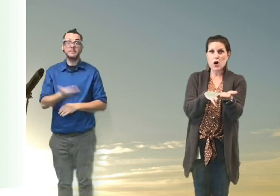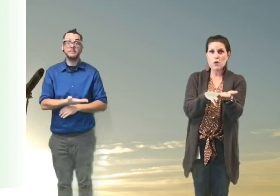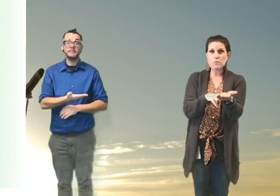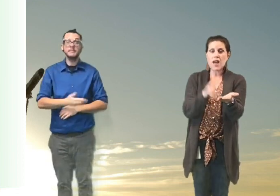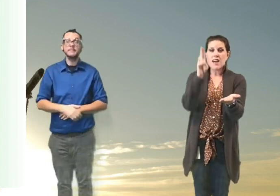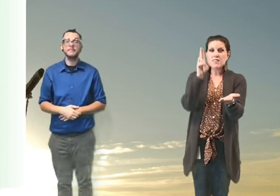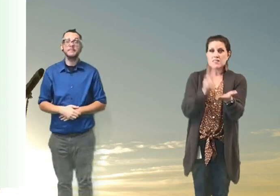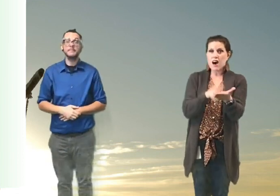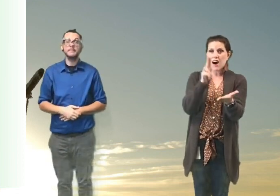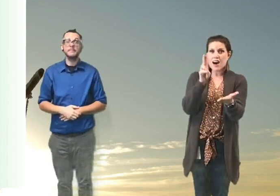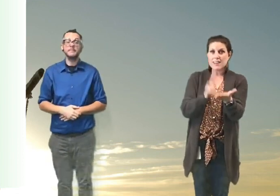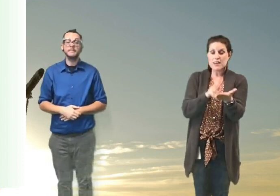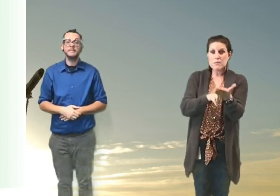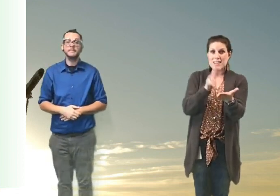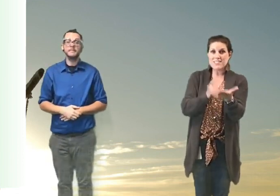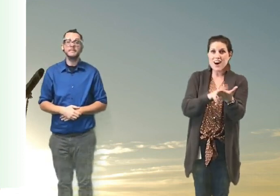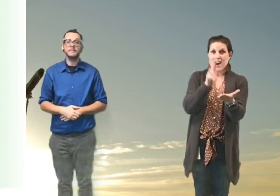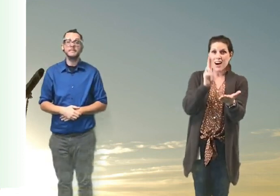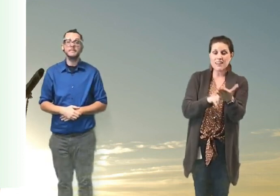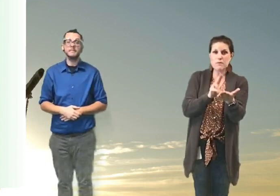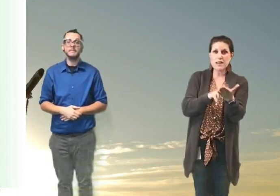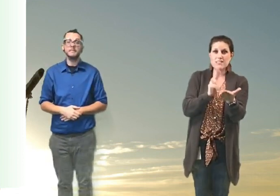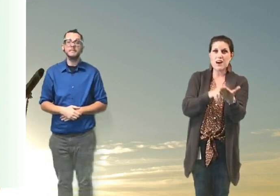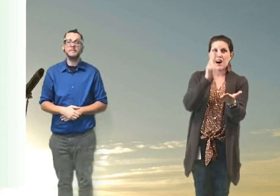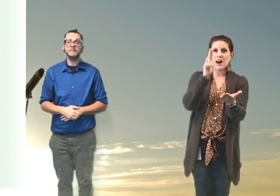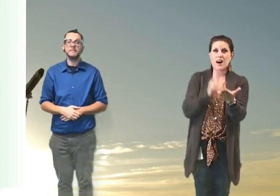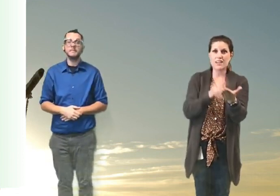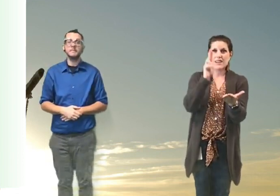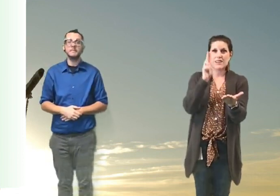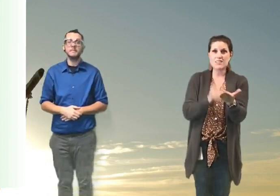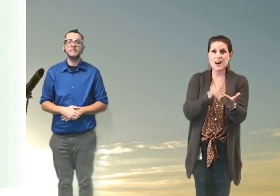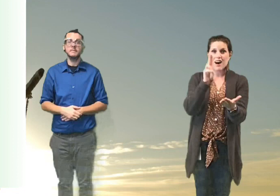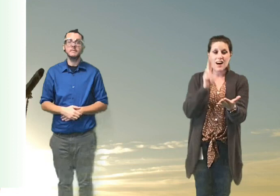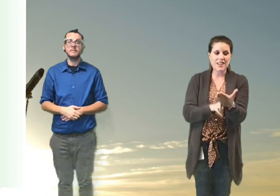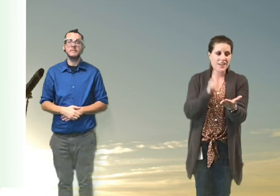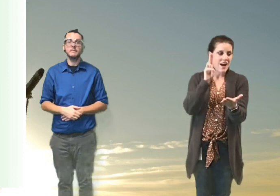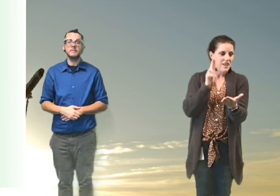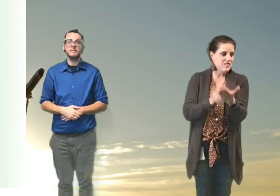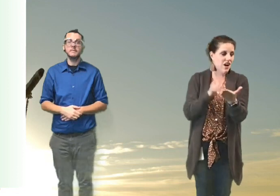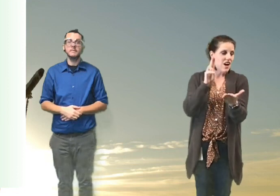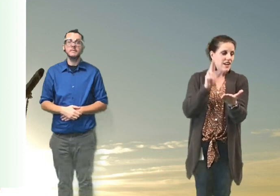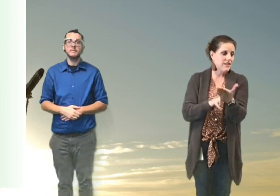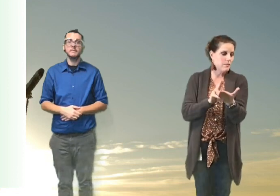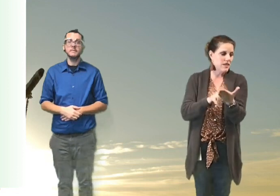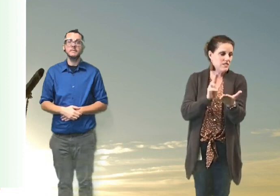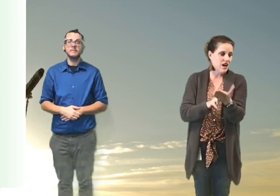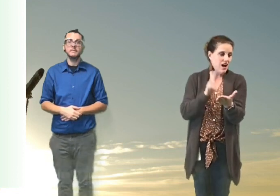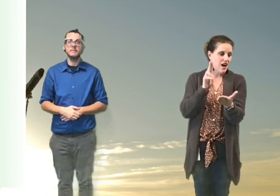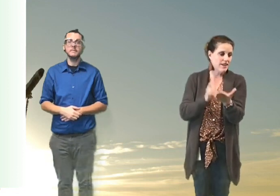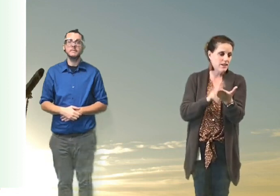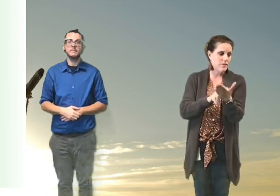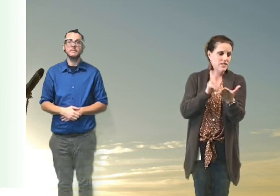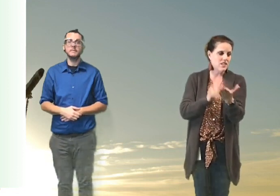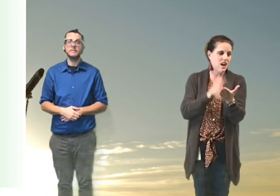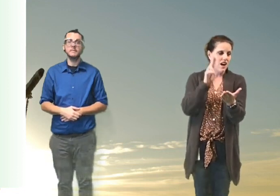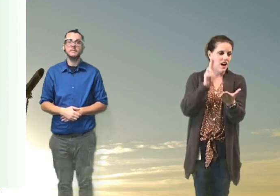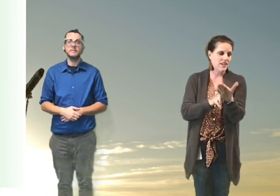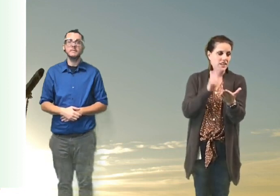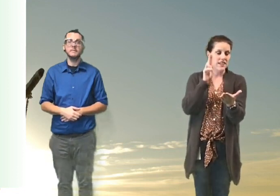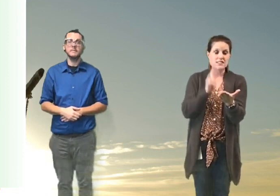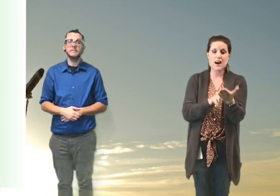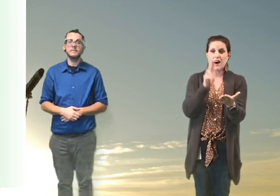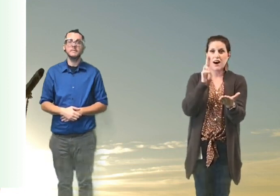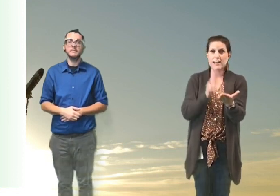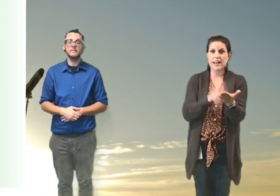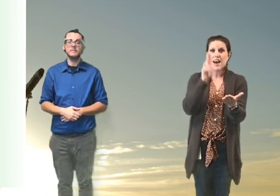go. Ta-di-mi ta-di-mi ta-di ta-di. Ta-di-mi ta-di-mi ta